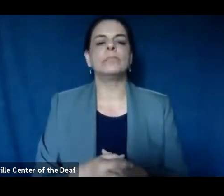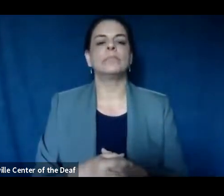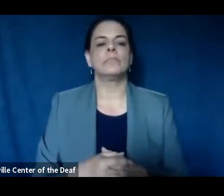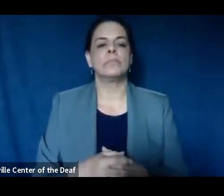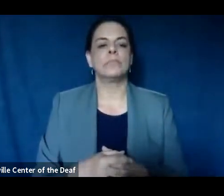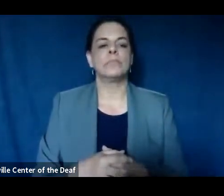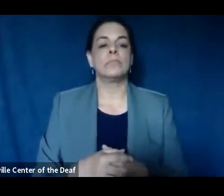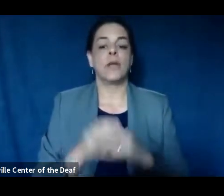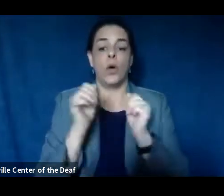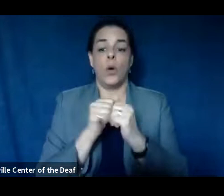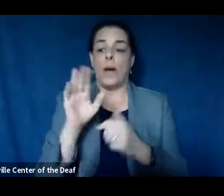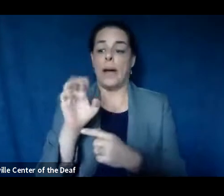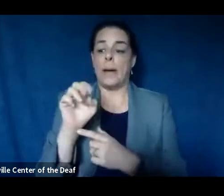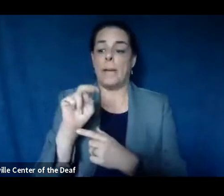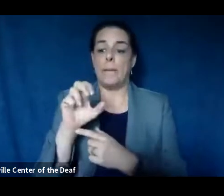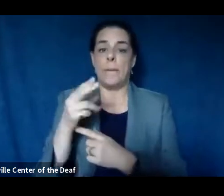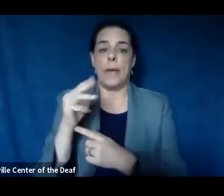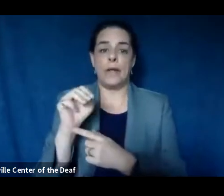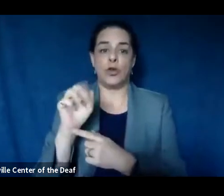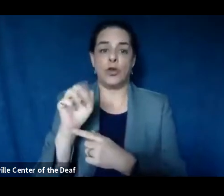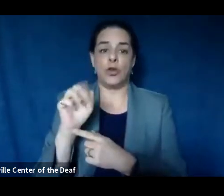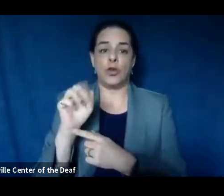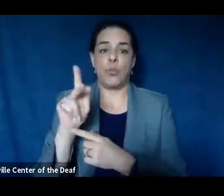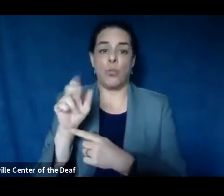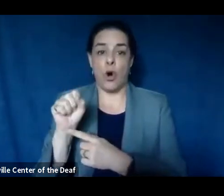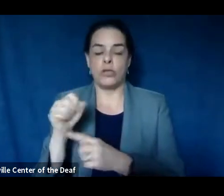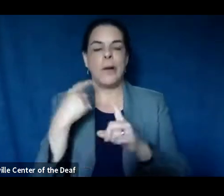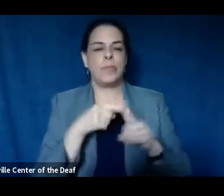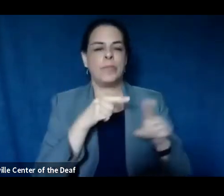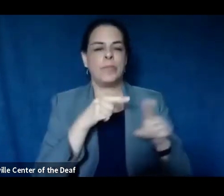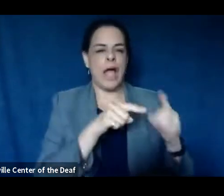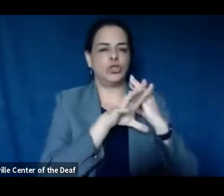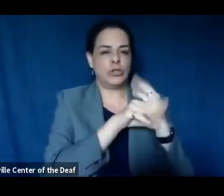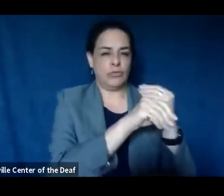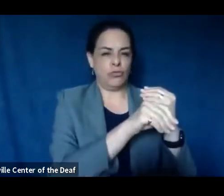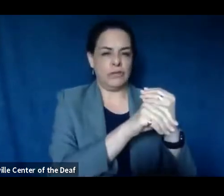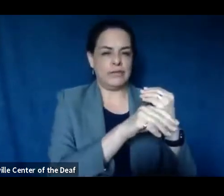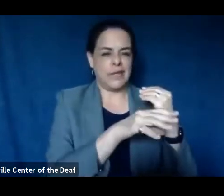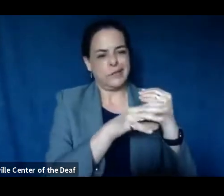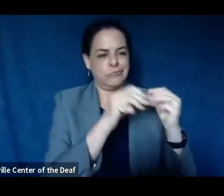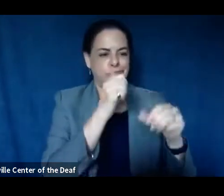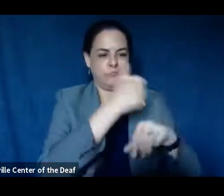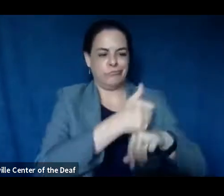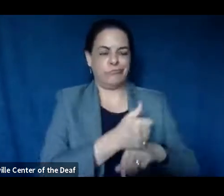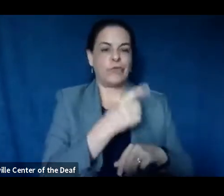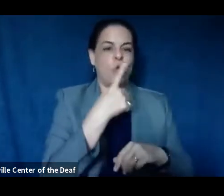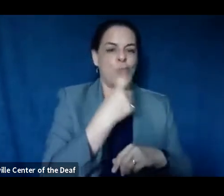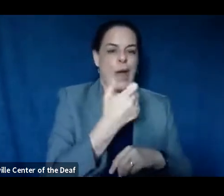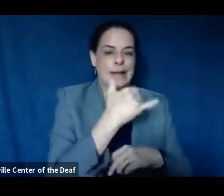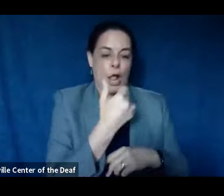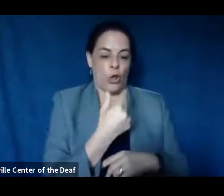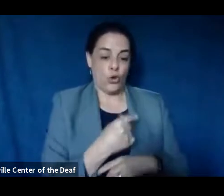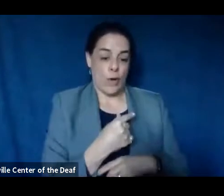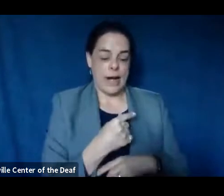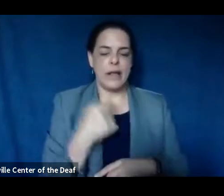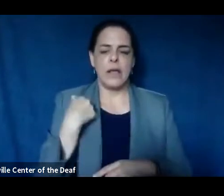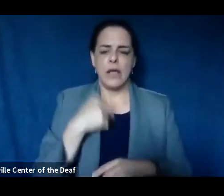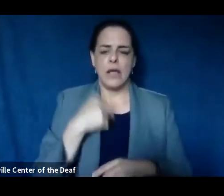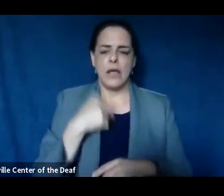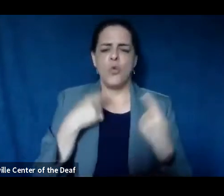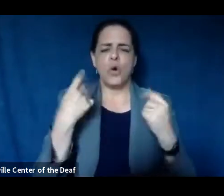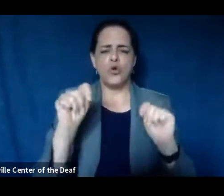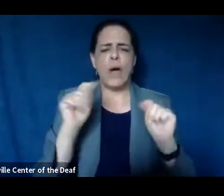With our benchmarks and the traffic light visuals on our website, know that we're trying to provide answers and information to two